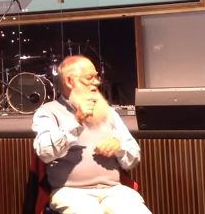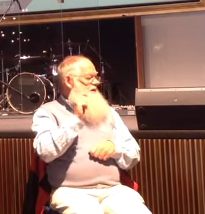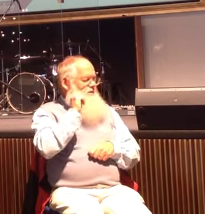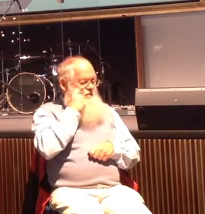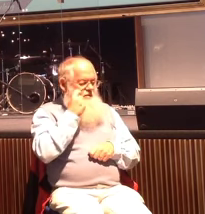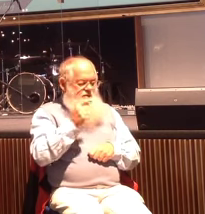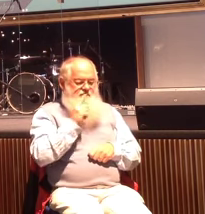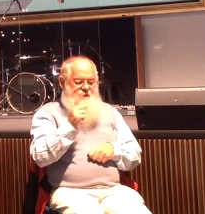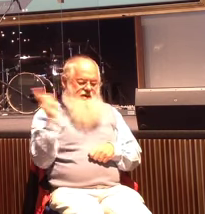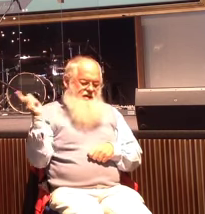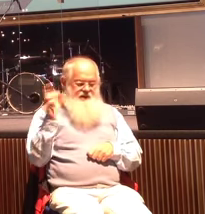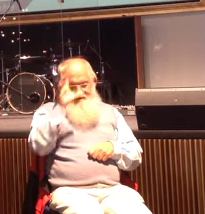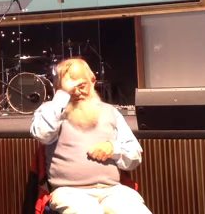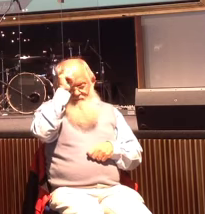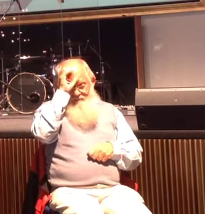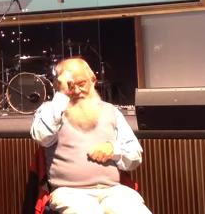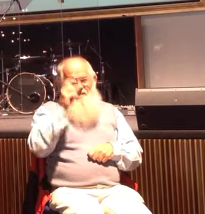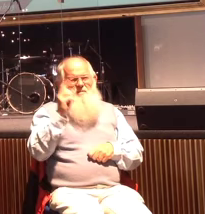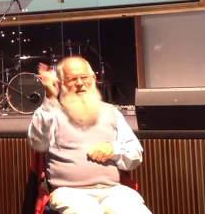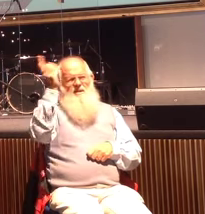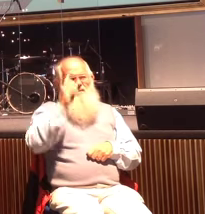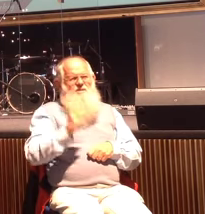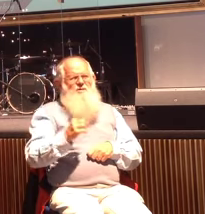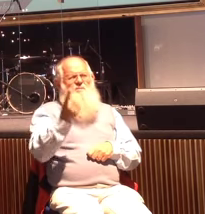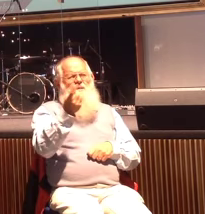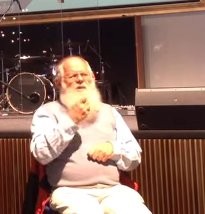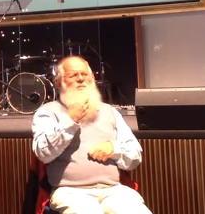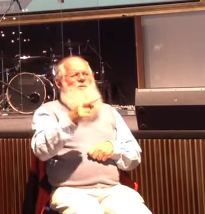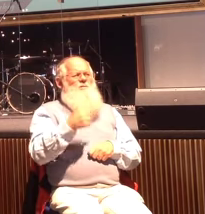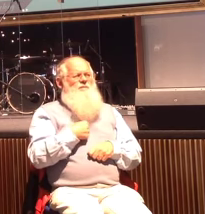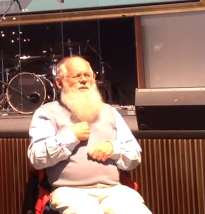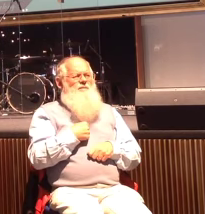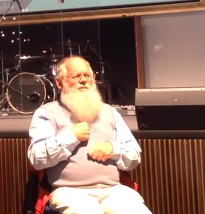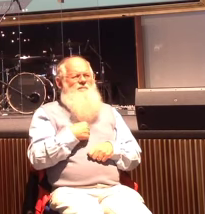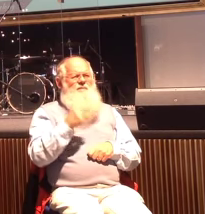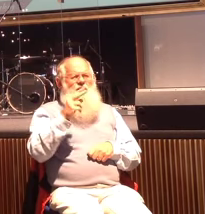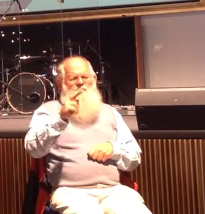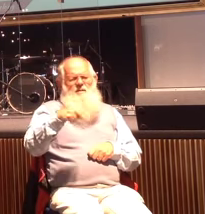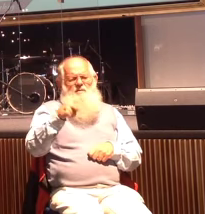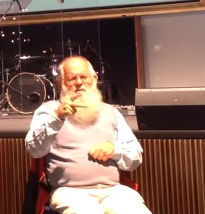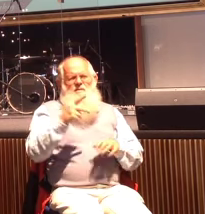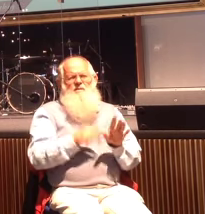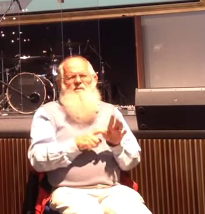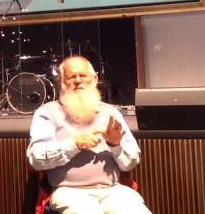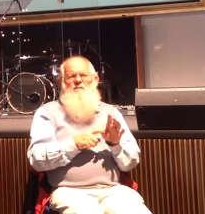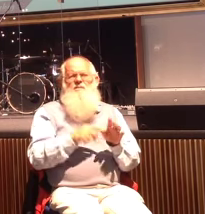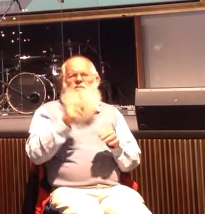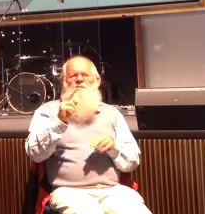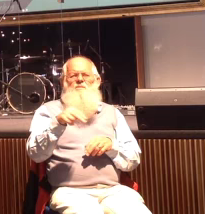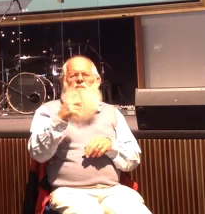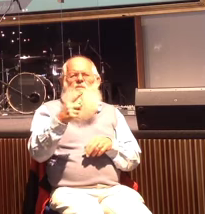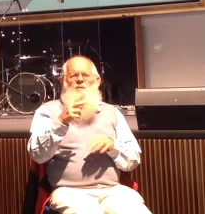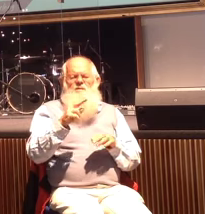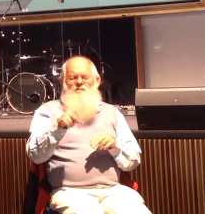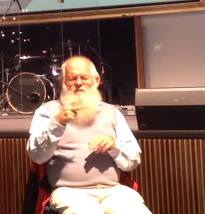a storm of life that came out of nowhere for me. I was about 22 years old, or 21. I had just finished my nursing degree.